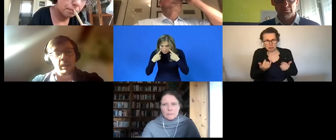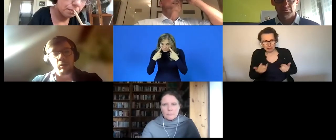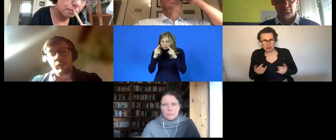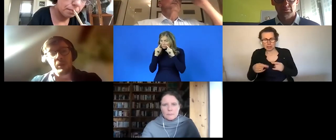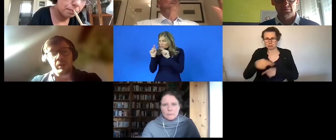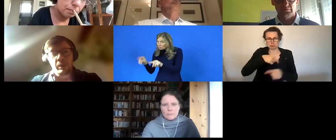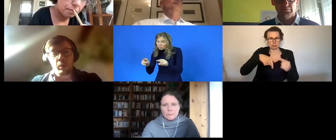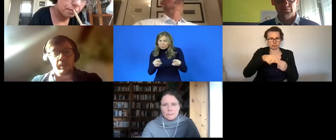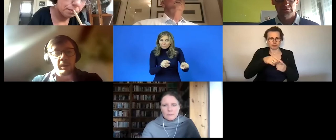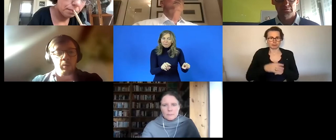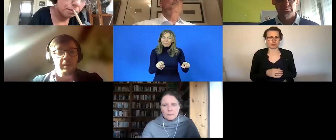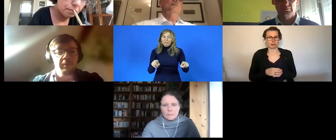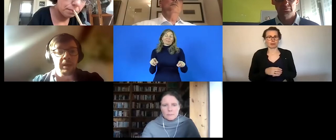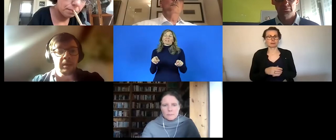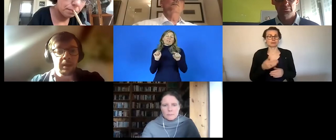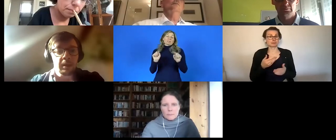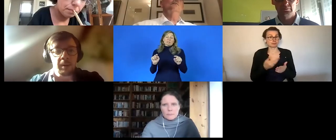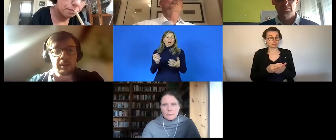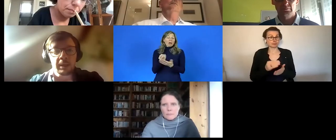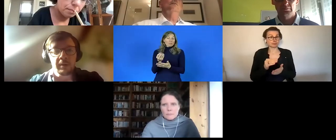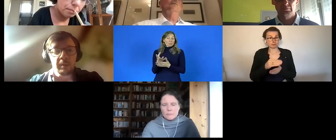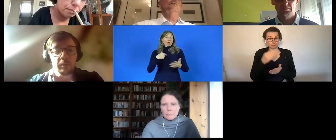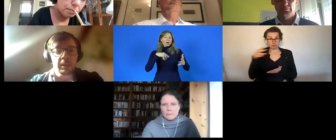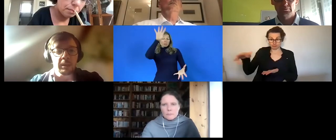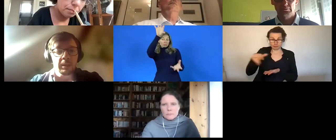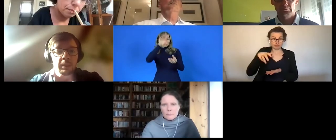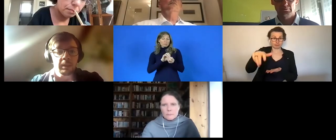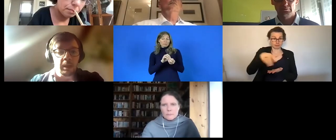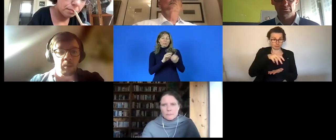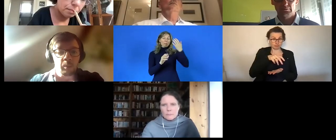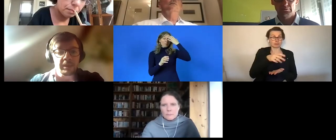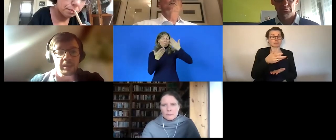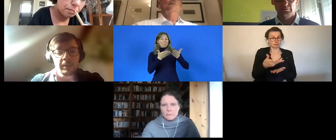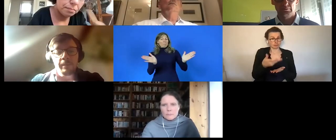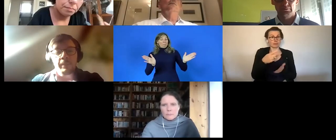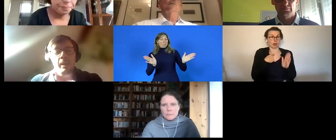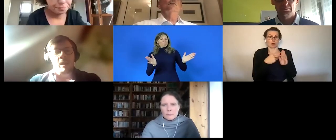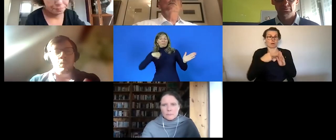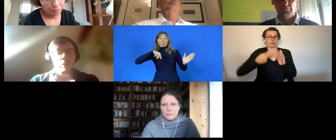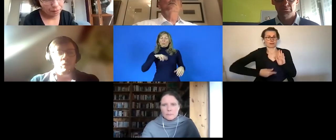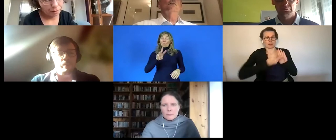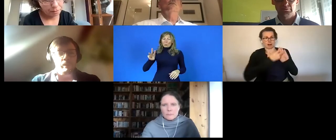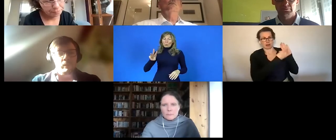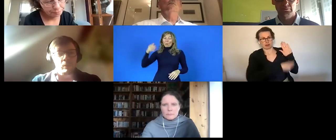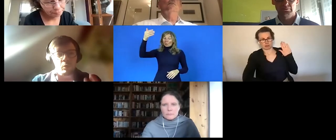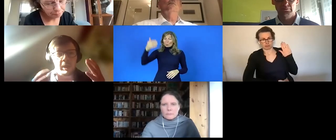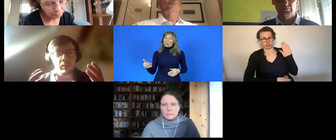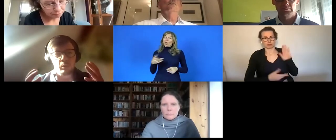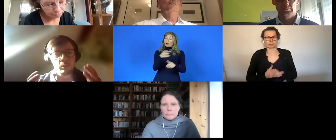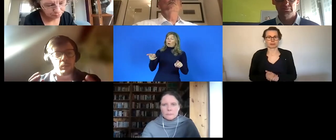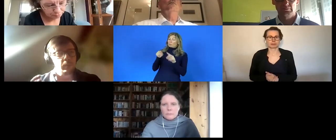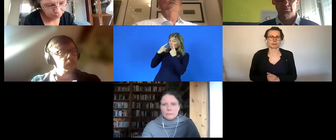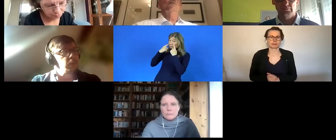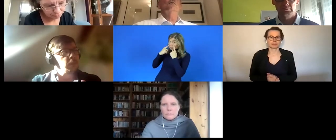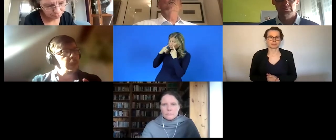it's all information that you can by the way find uh publicly available in in our website and we also try